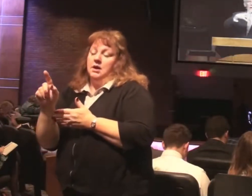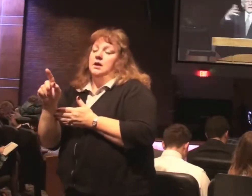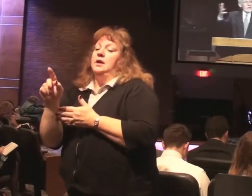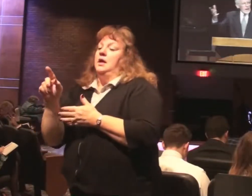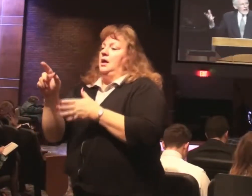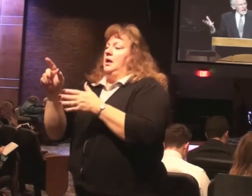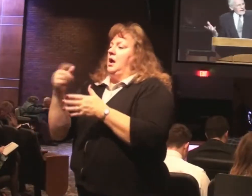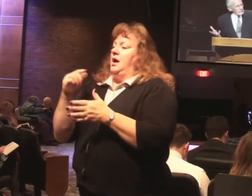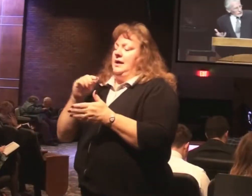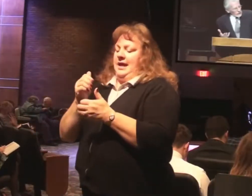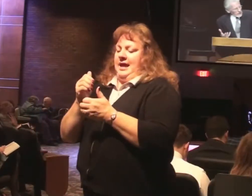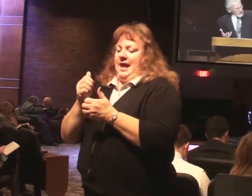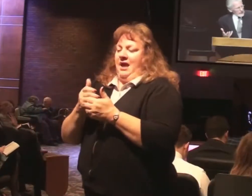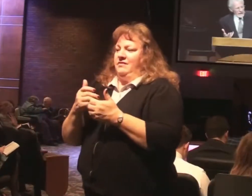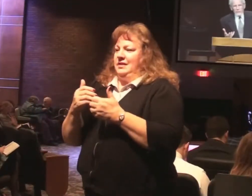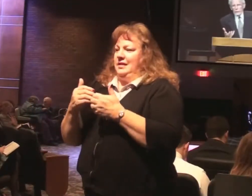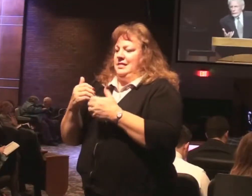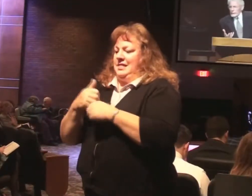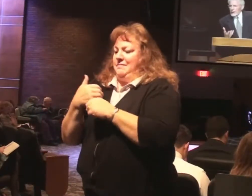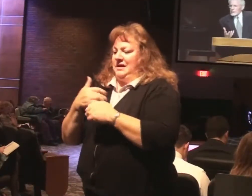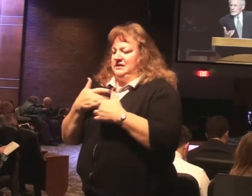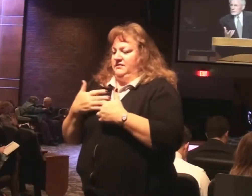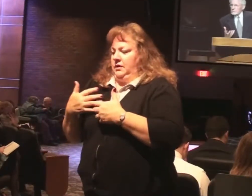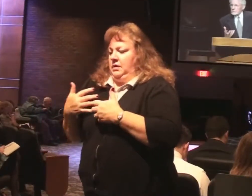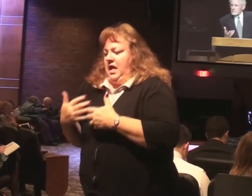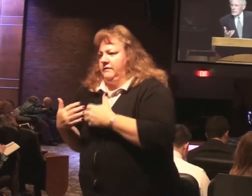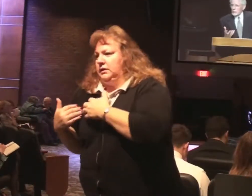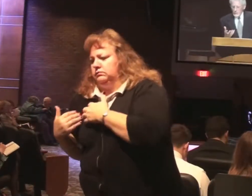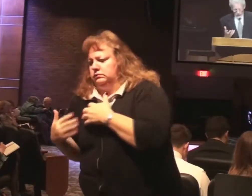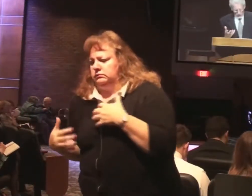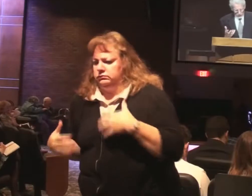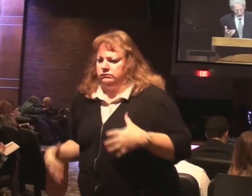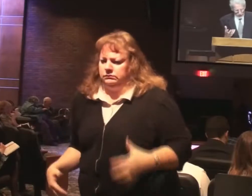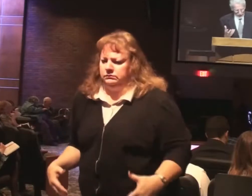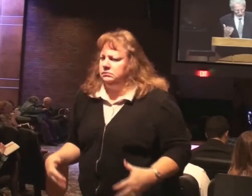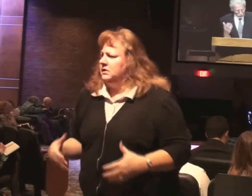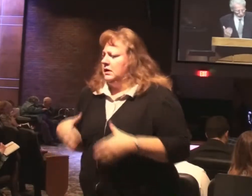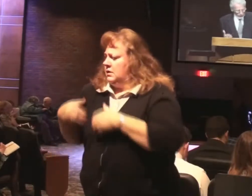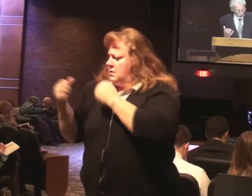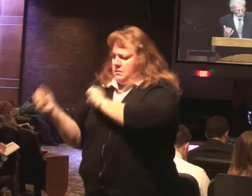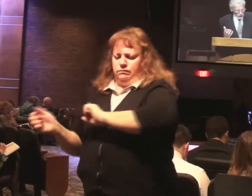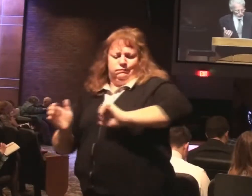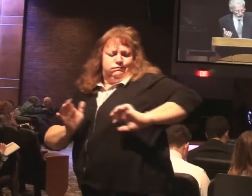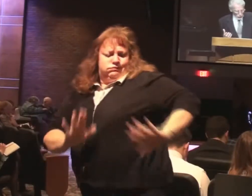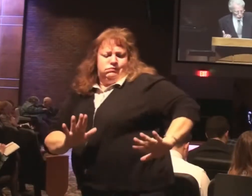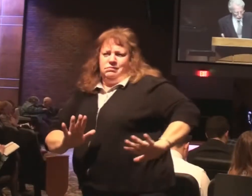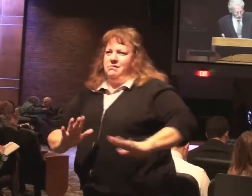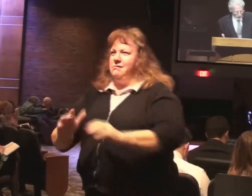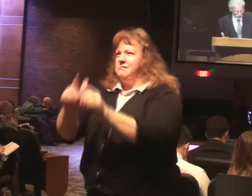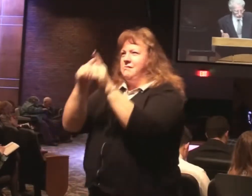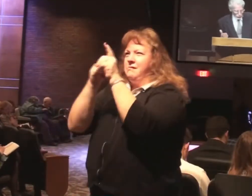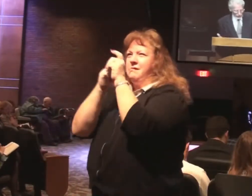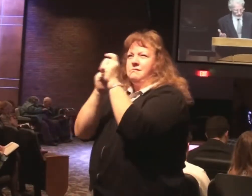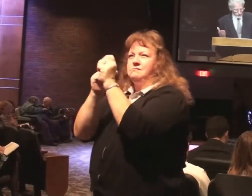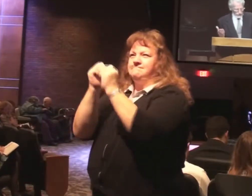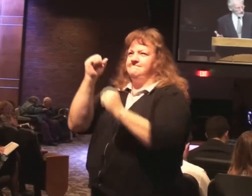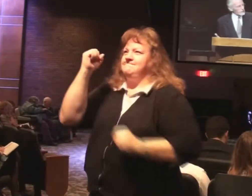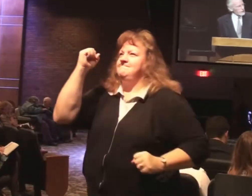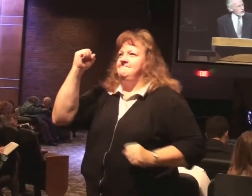lay aside everything that hinders us and run with endurance the race that is set